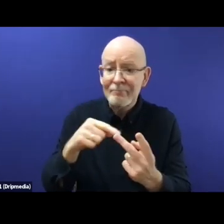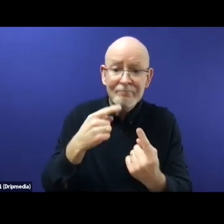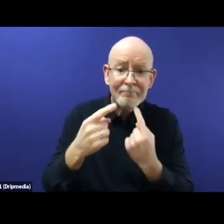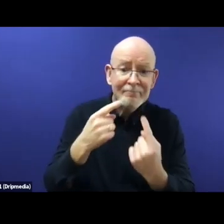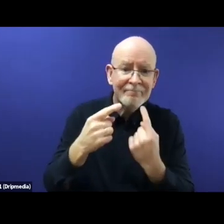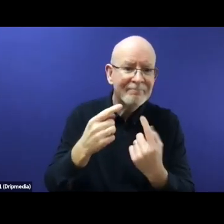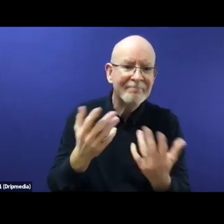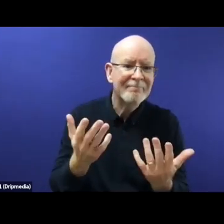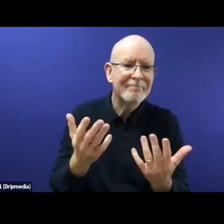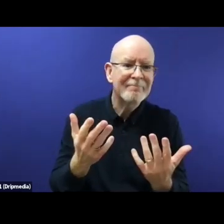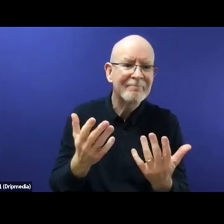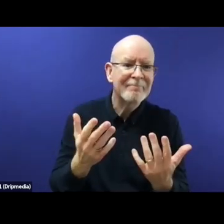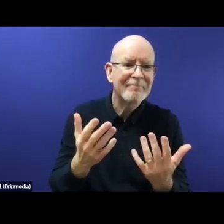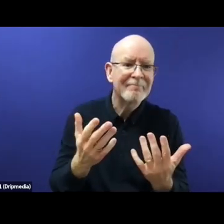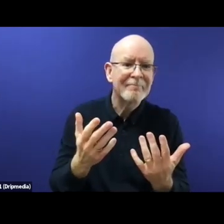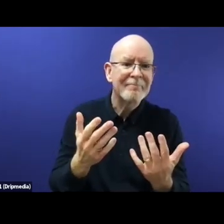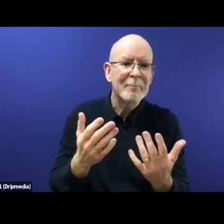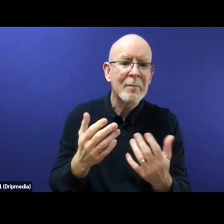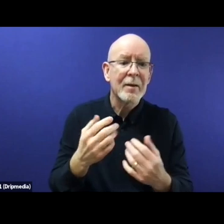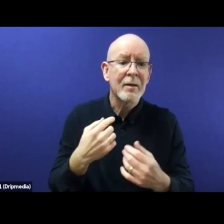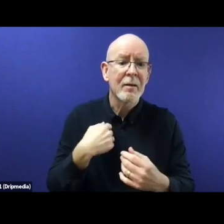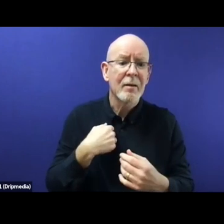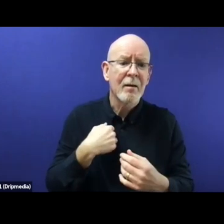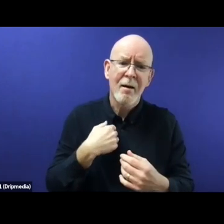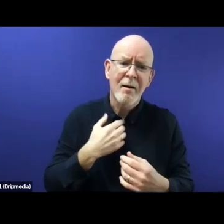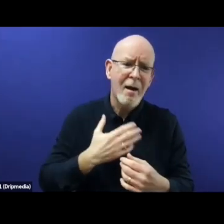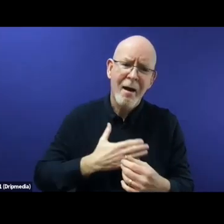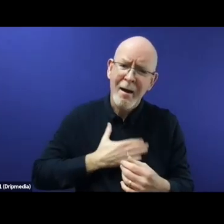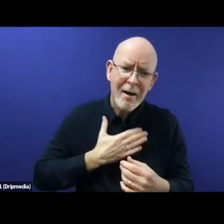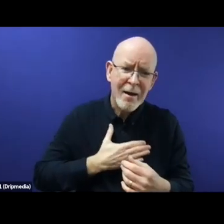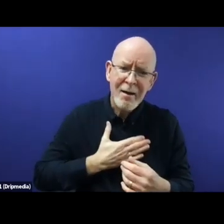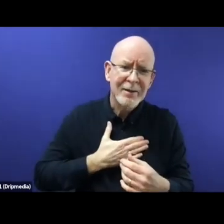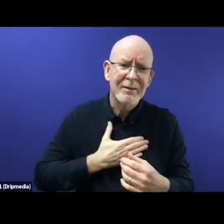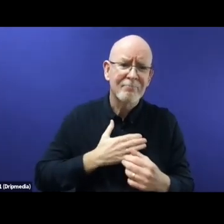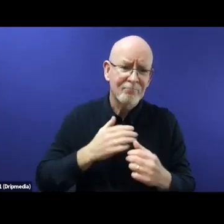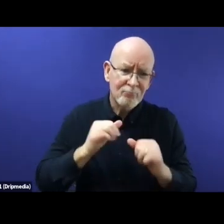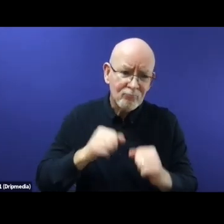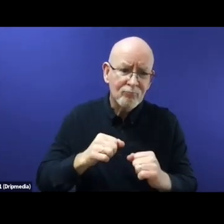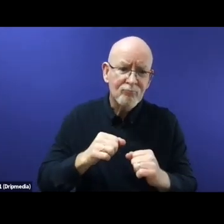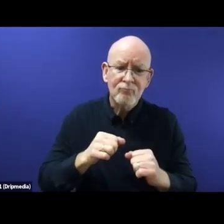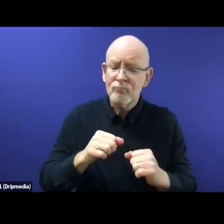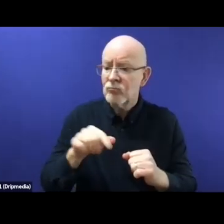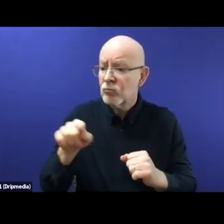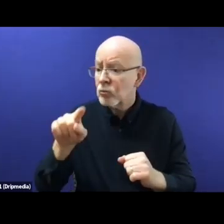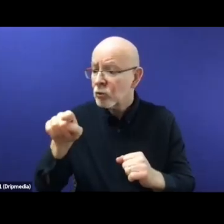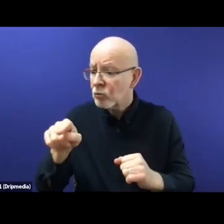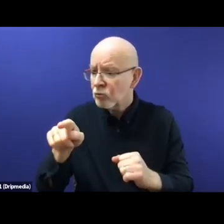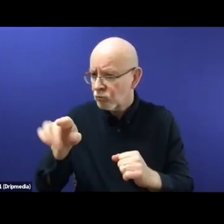in the context, uh, in the follow-up of this, uh, of this session, um, for many other questions you may have. Uh,